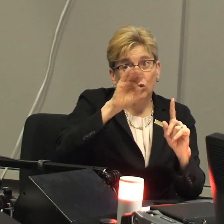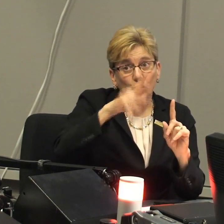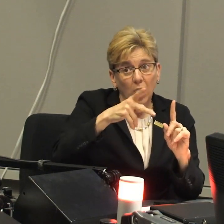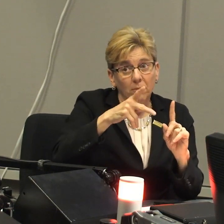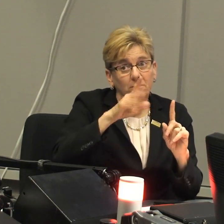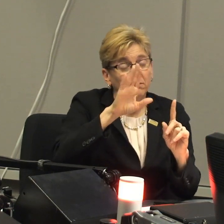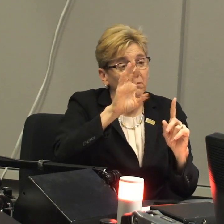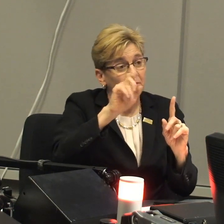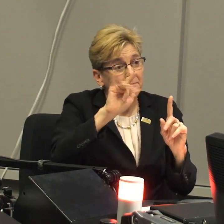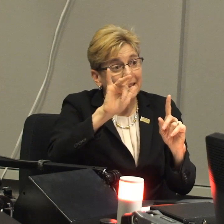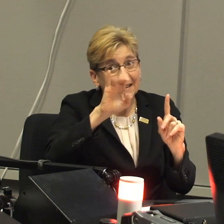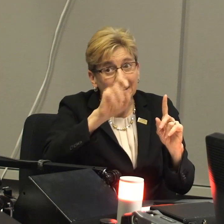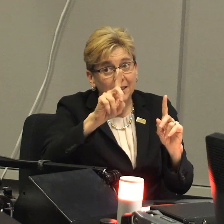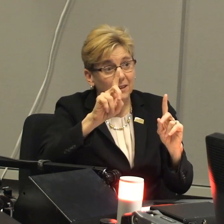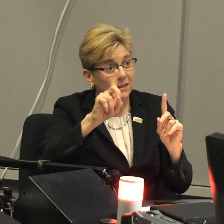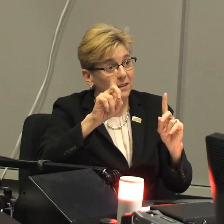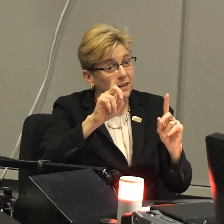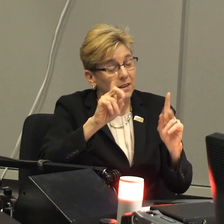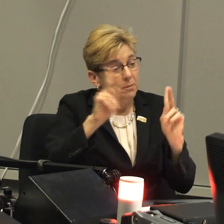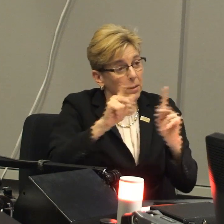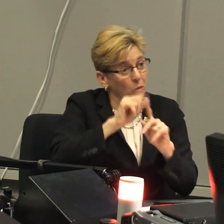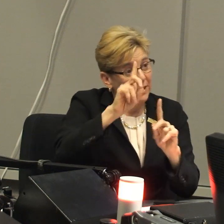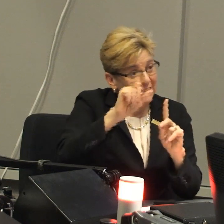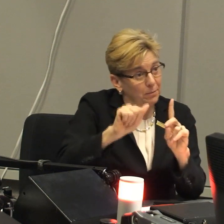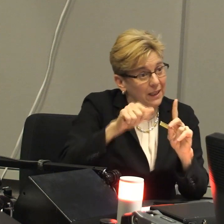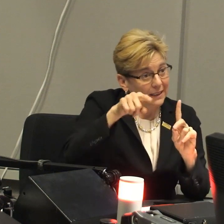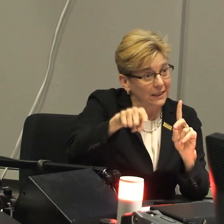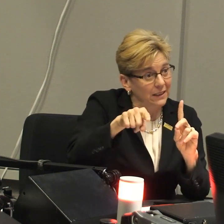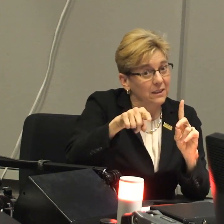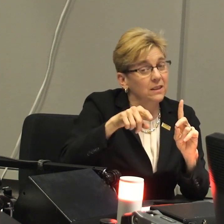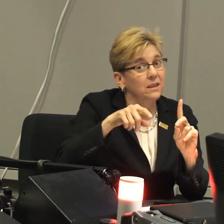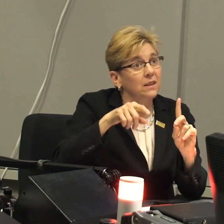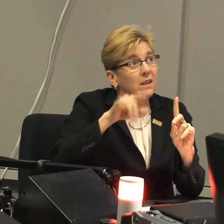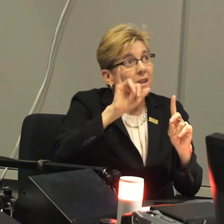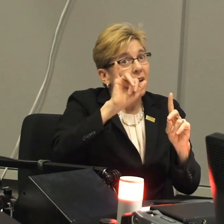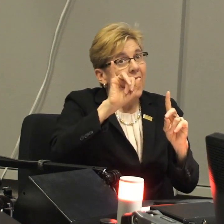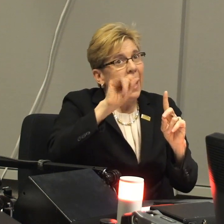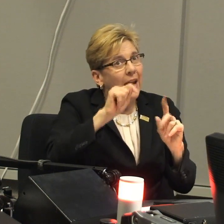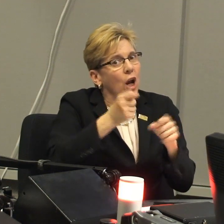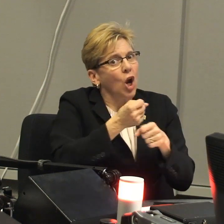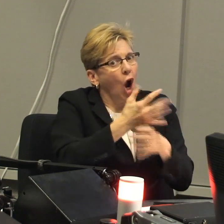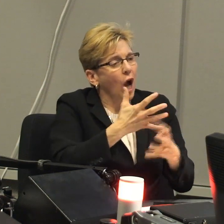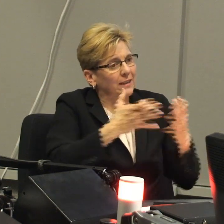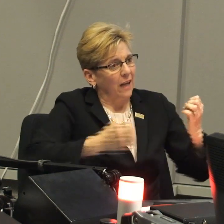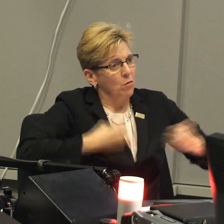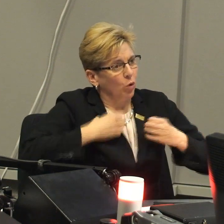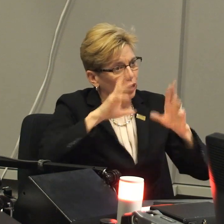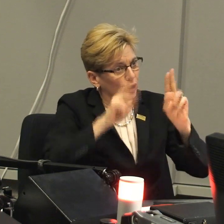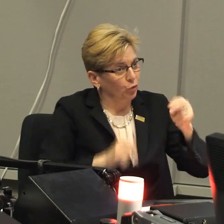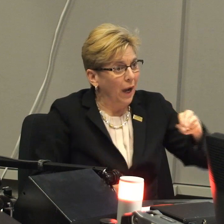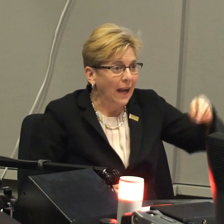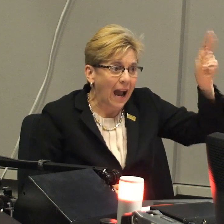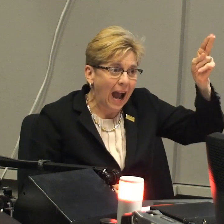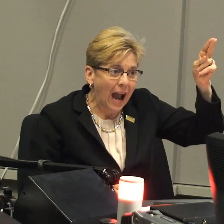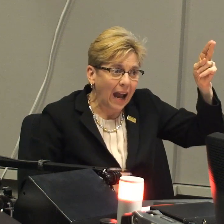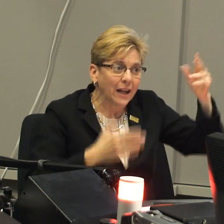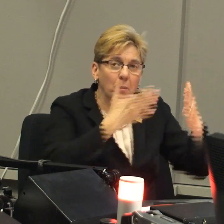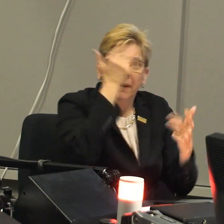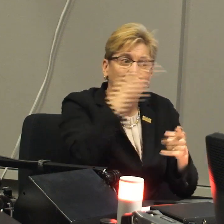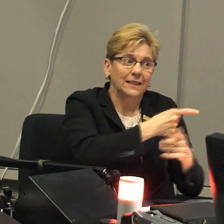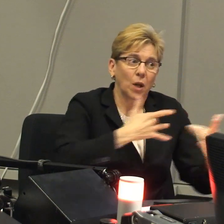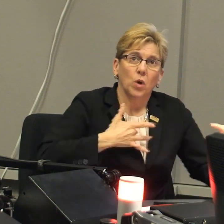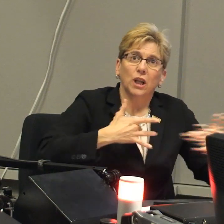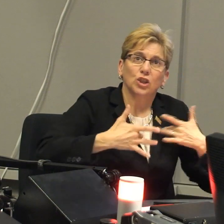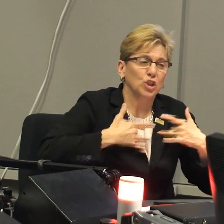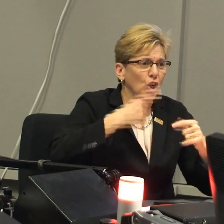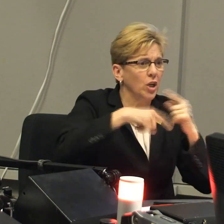you know, when Donald Trump belittled people with disabilities, it caused an emotional